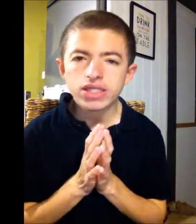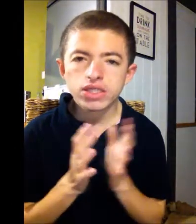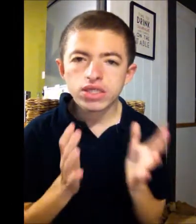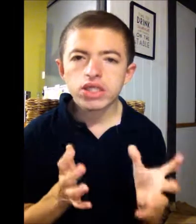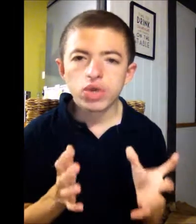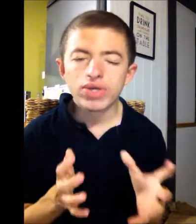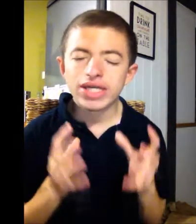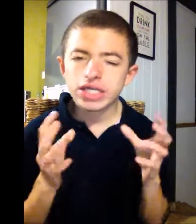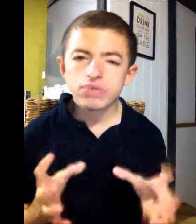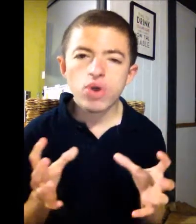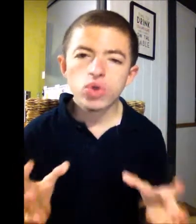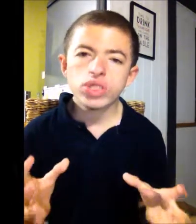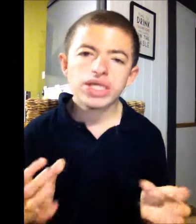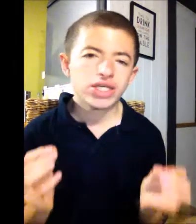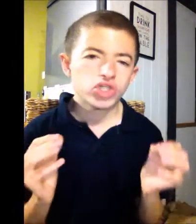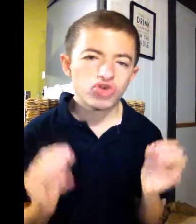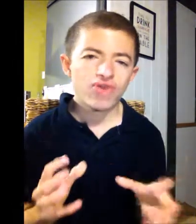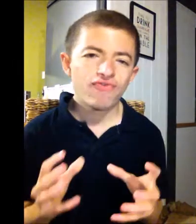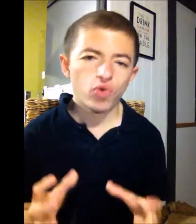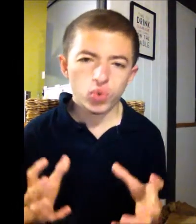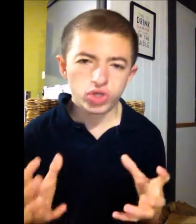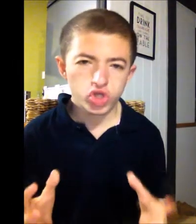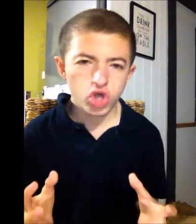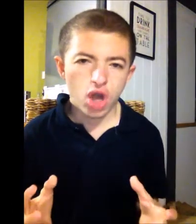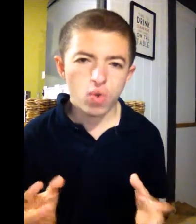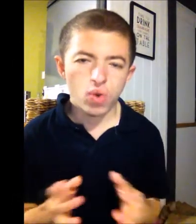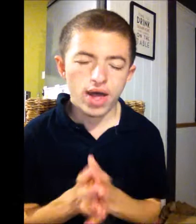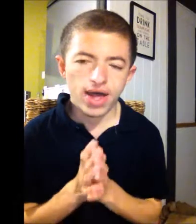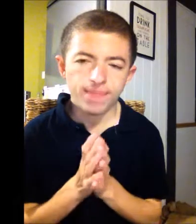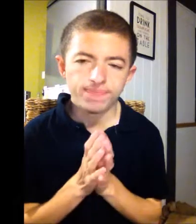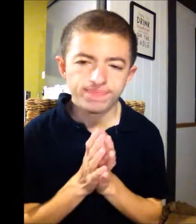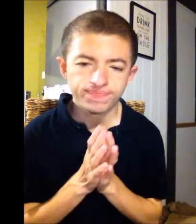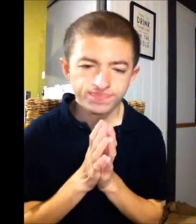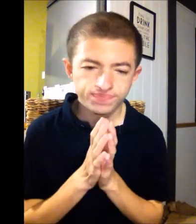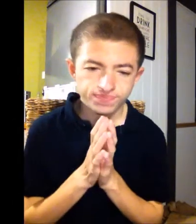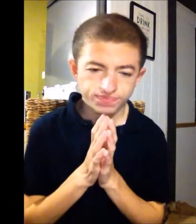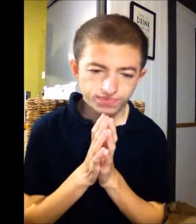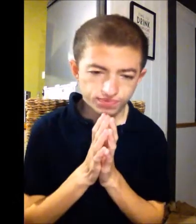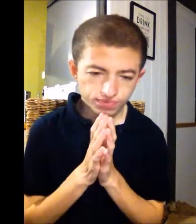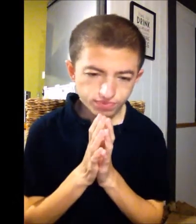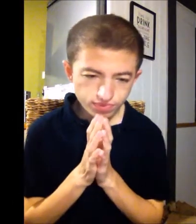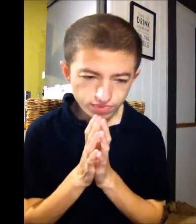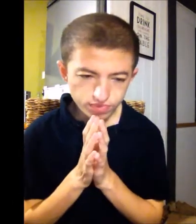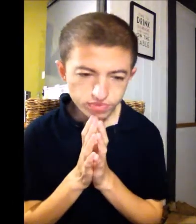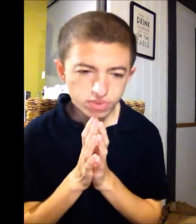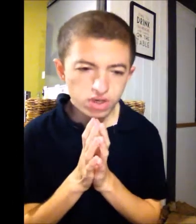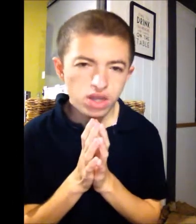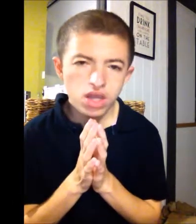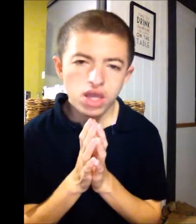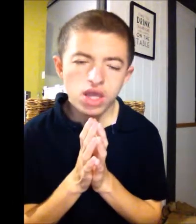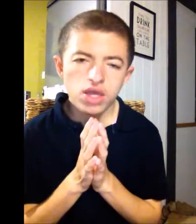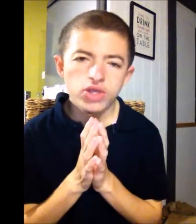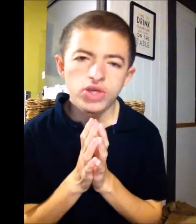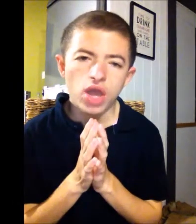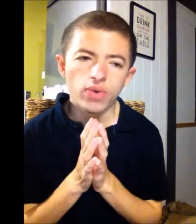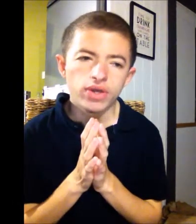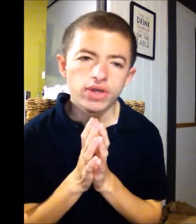it's, you know, it's mostly a straightforward show, um, you know, and